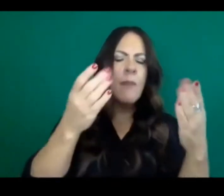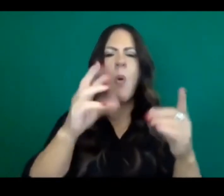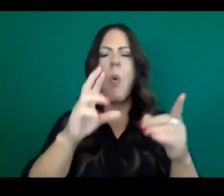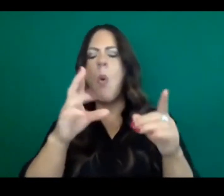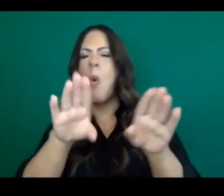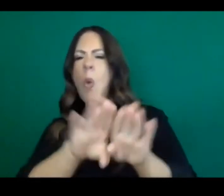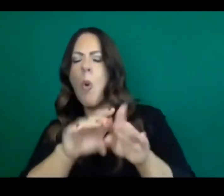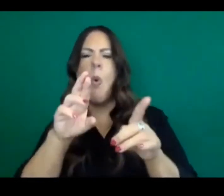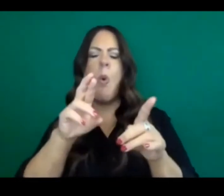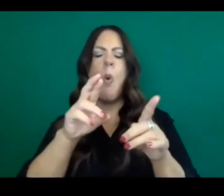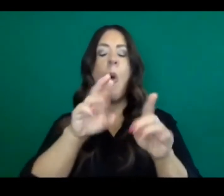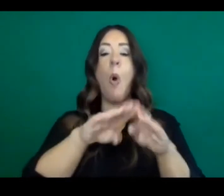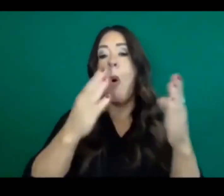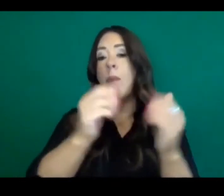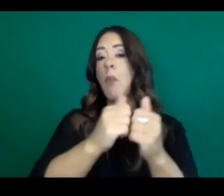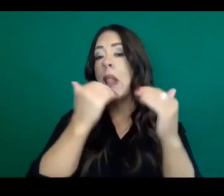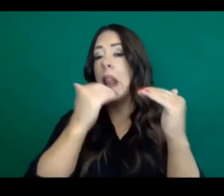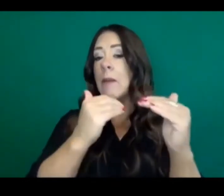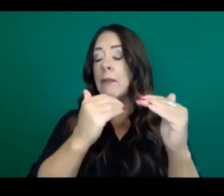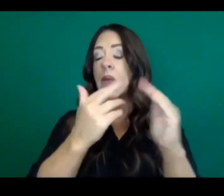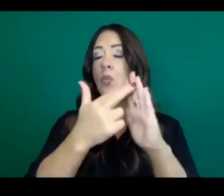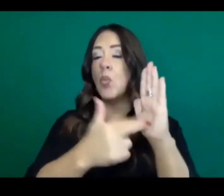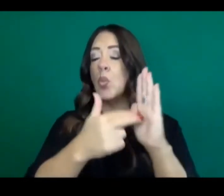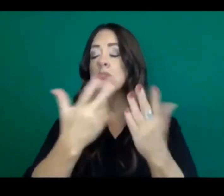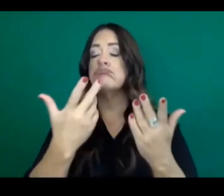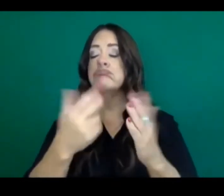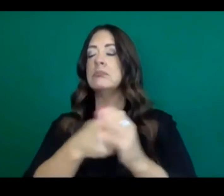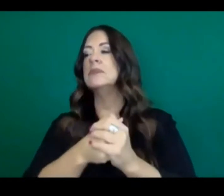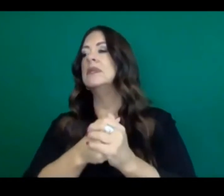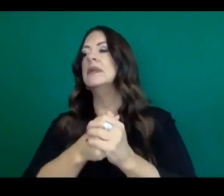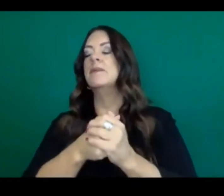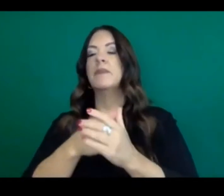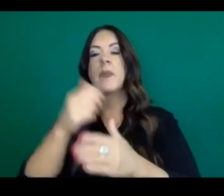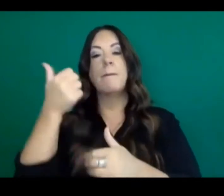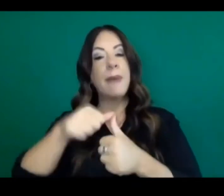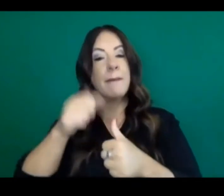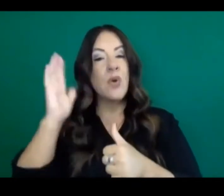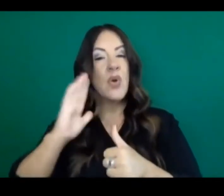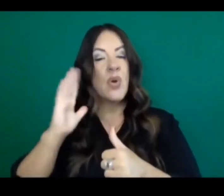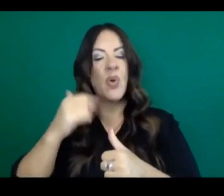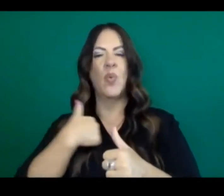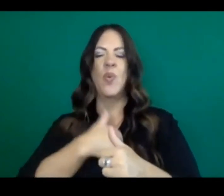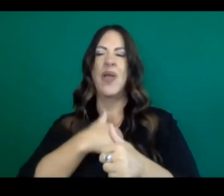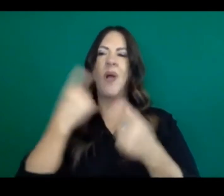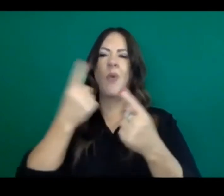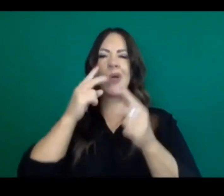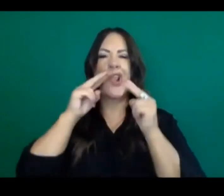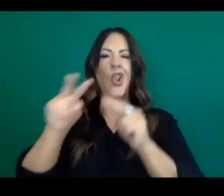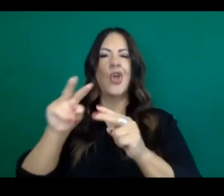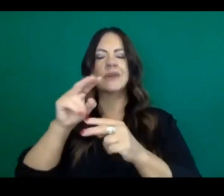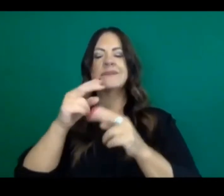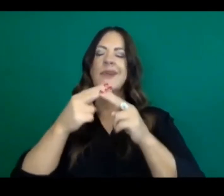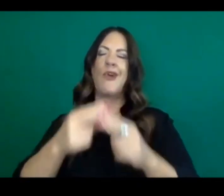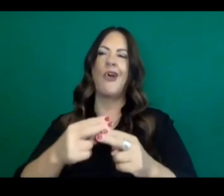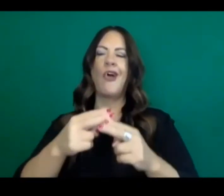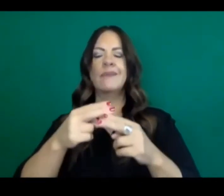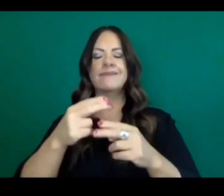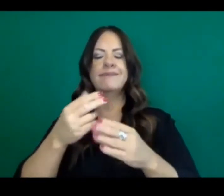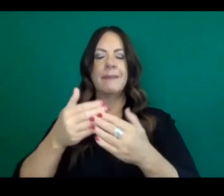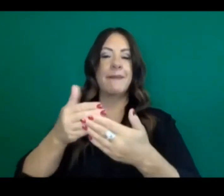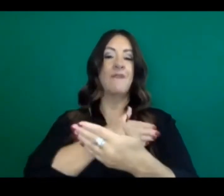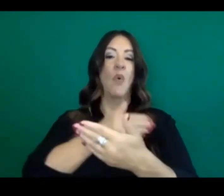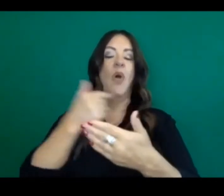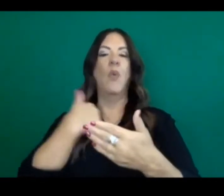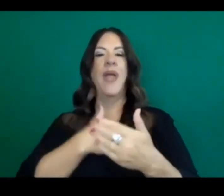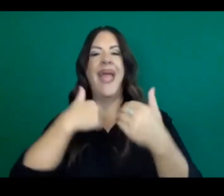operate. I'll remind you that we used to work under the confines of what was the county data monitoring list.